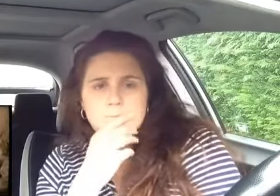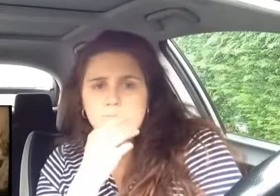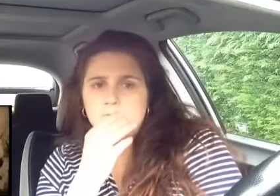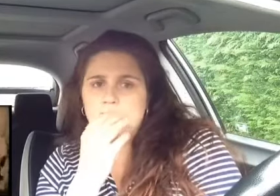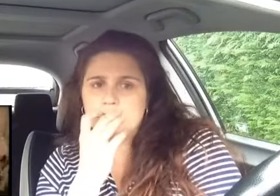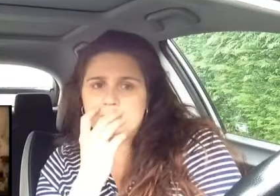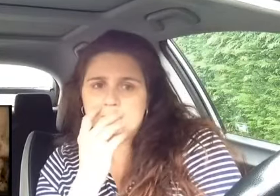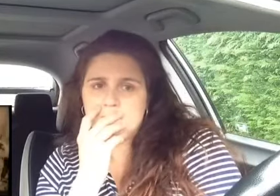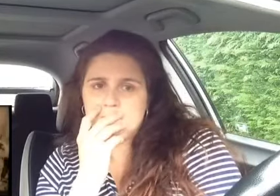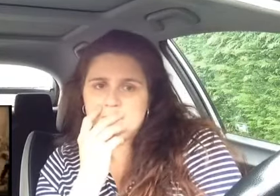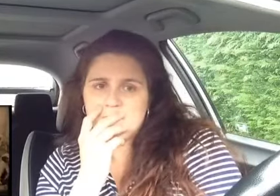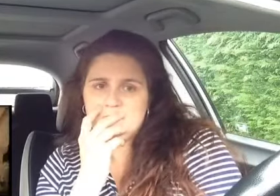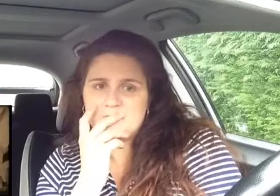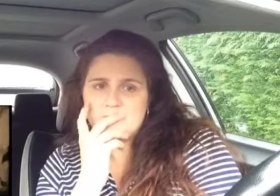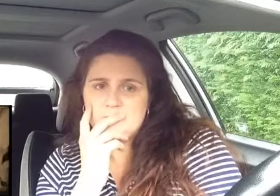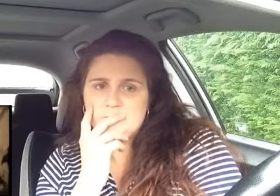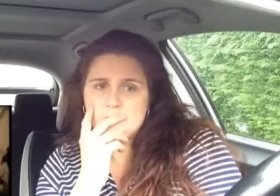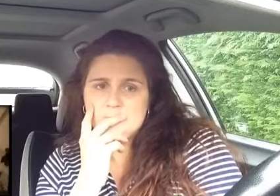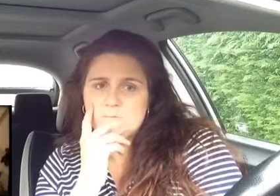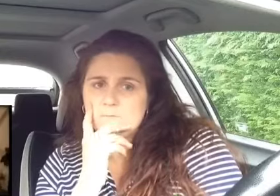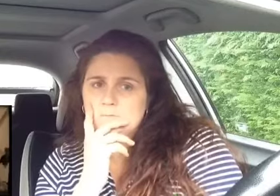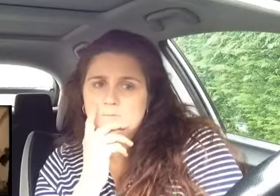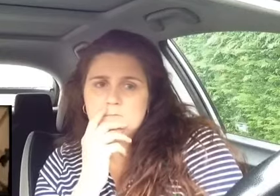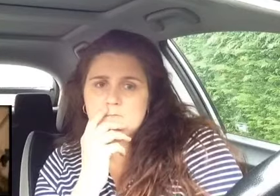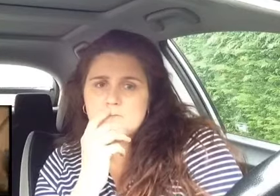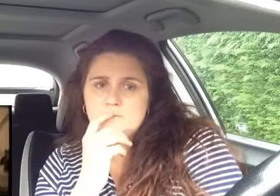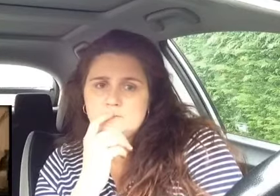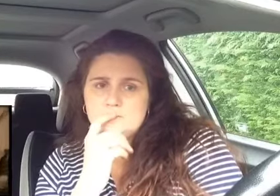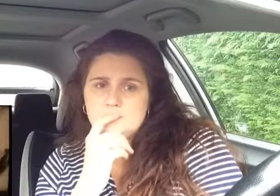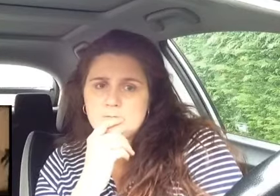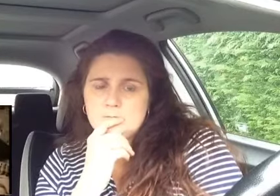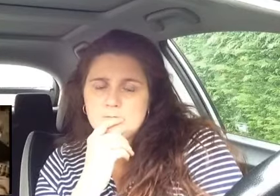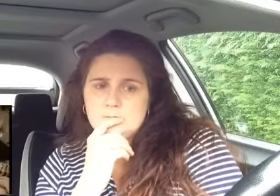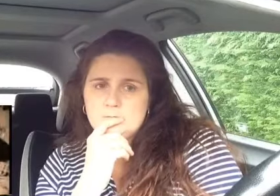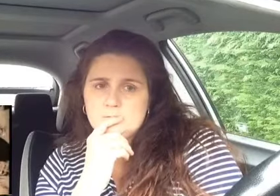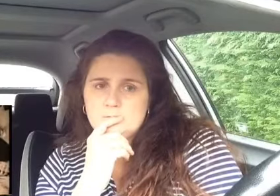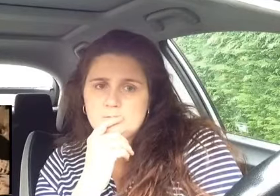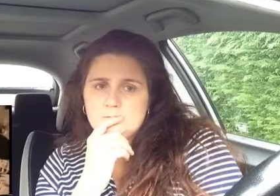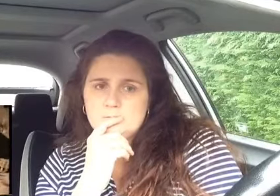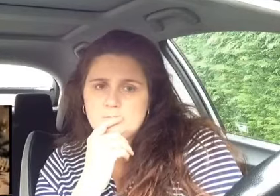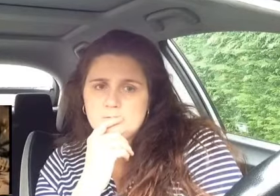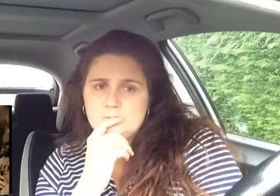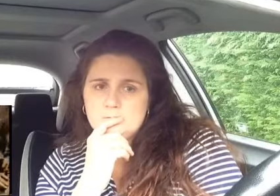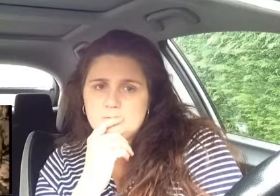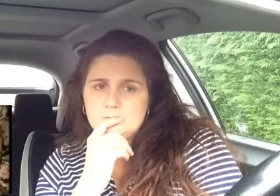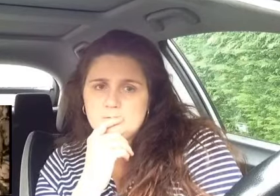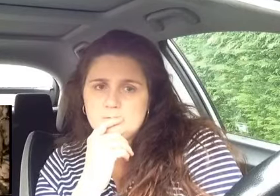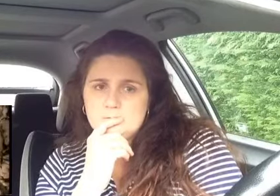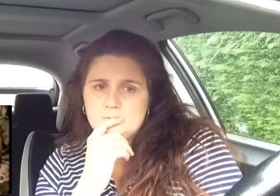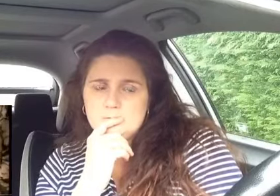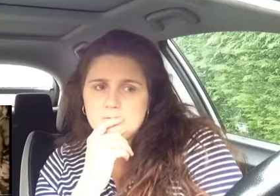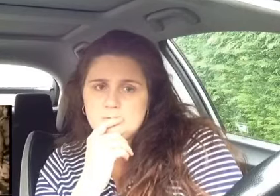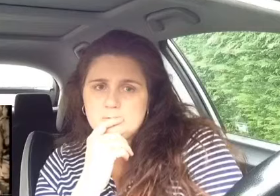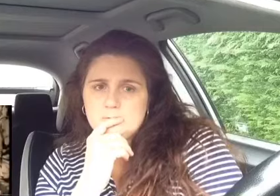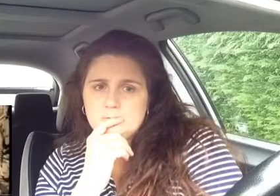the attitude that is fed to us is that outside of America there live lesser people fuck them let them fend for themselves